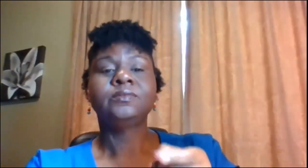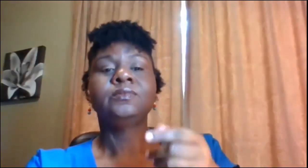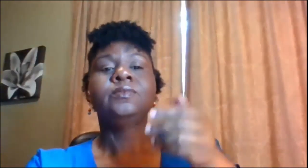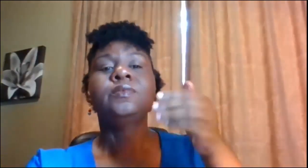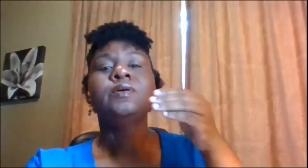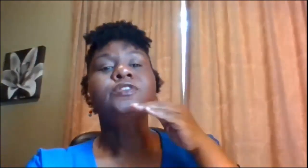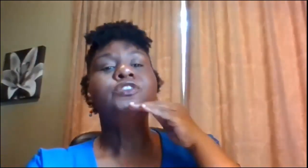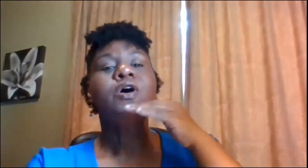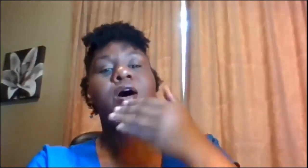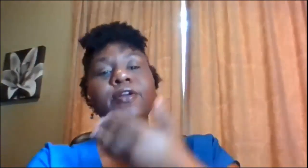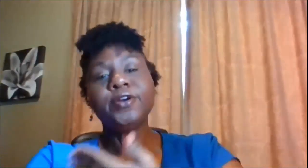daughter